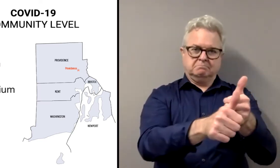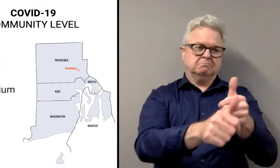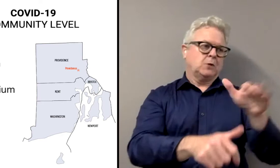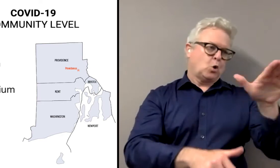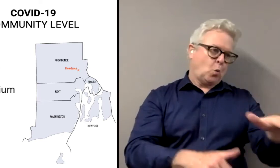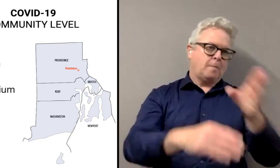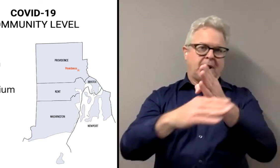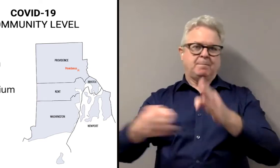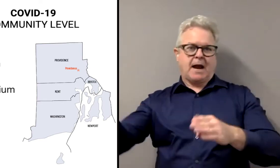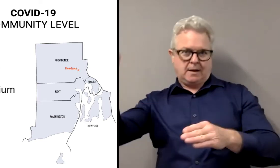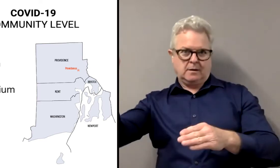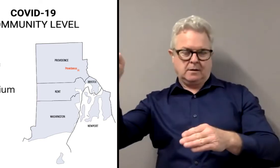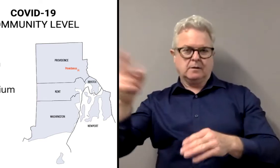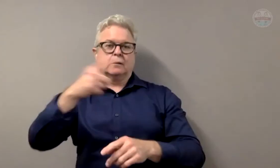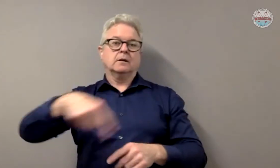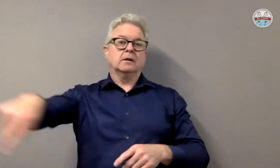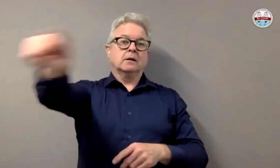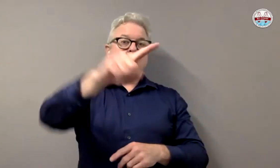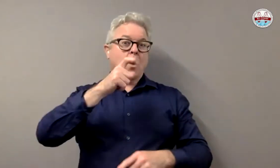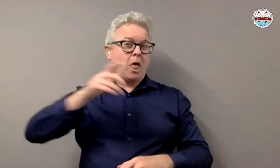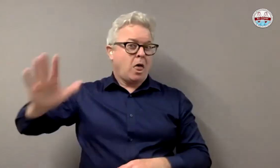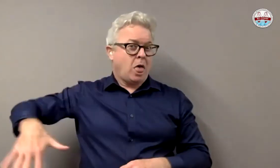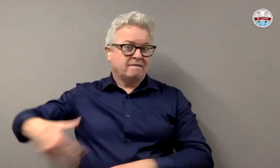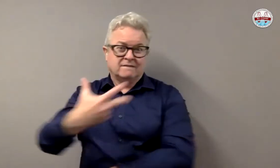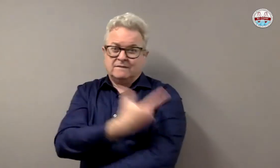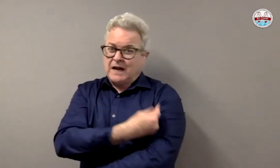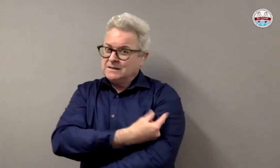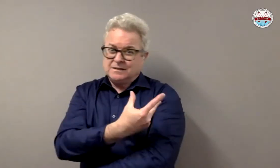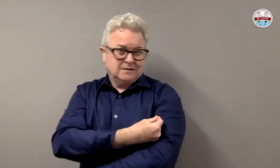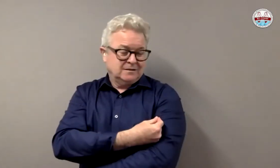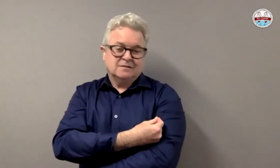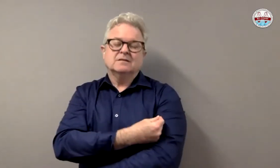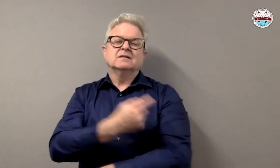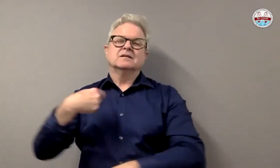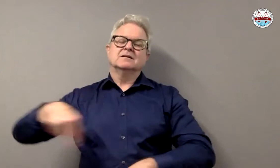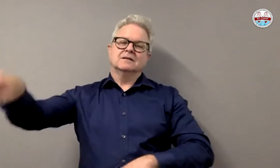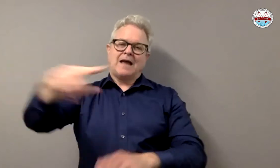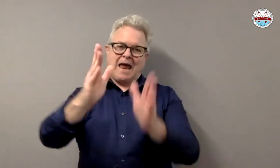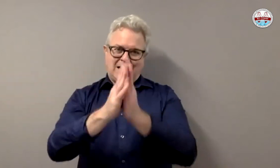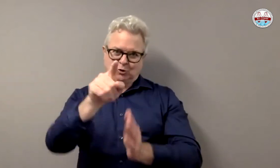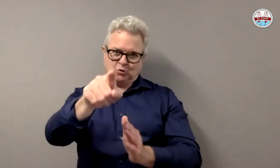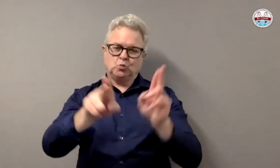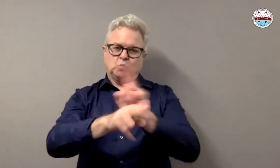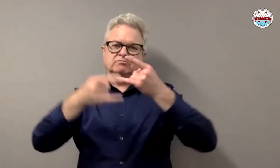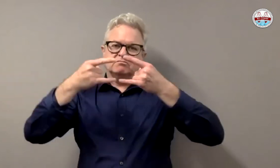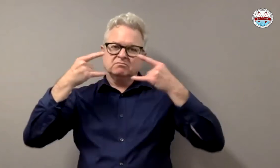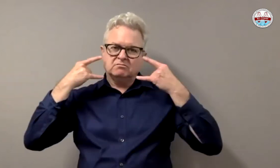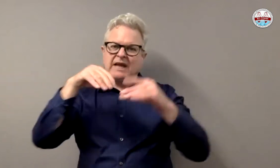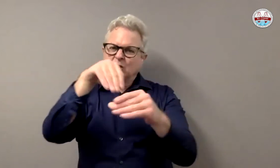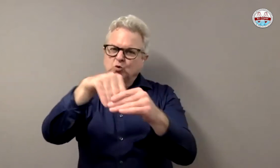Okay, and then basically that's how they will determine those numbers. Now, for those of you who are not vaccinated, we are asking